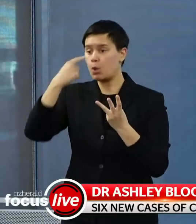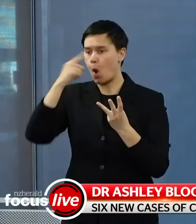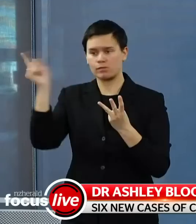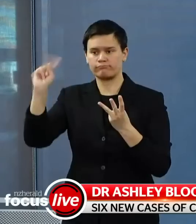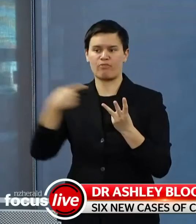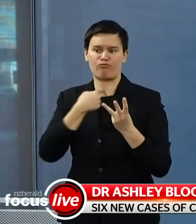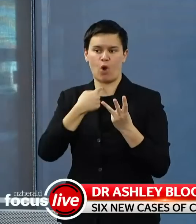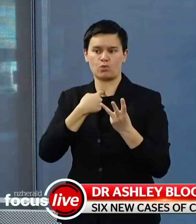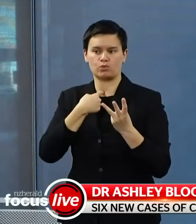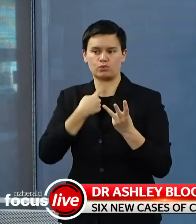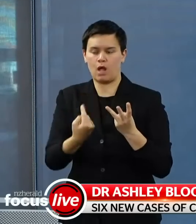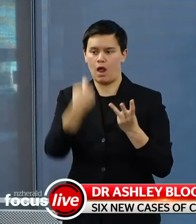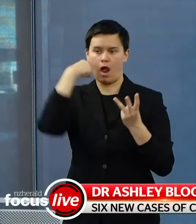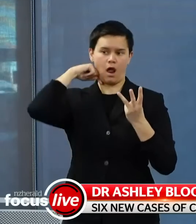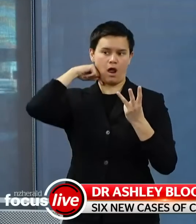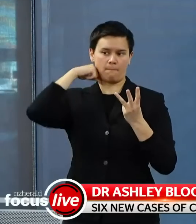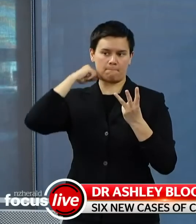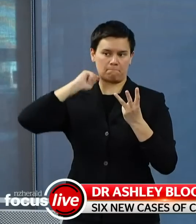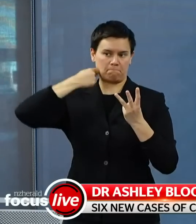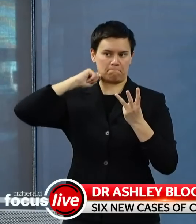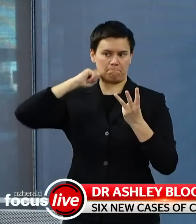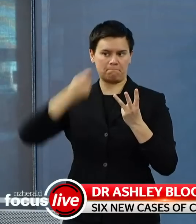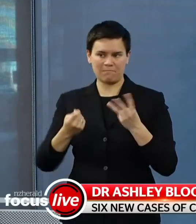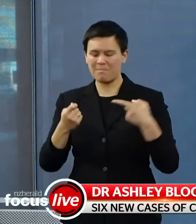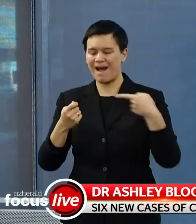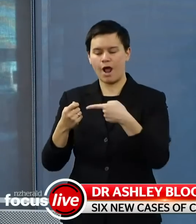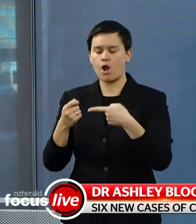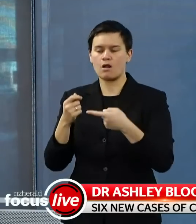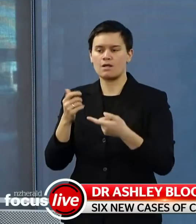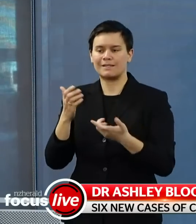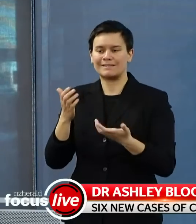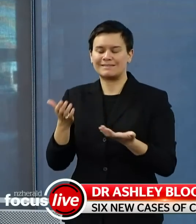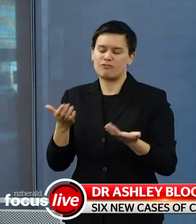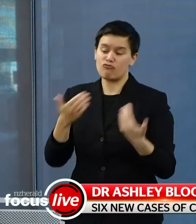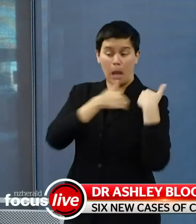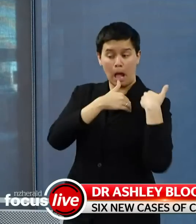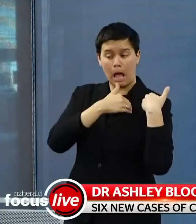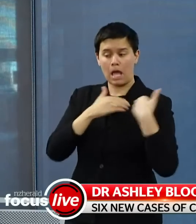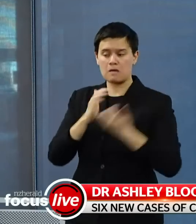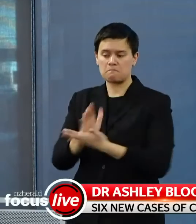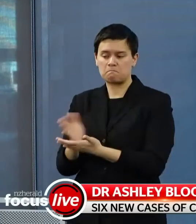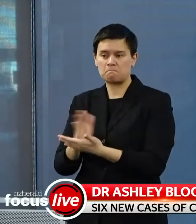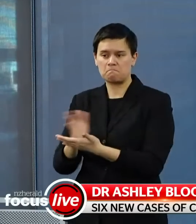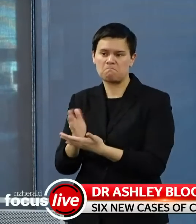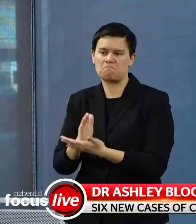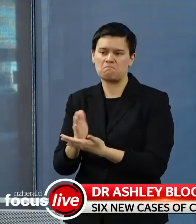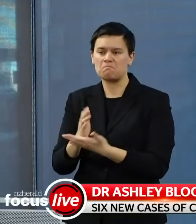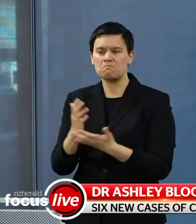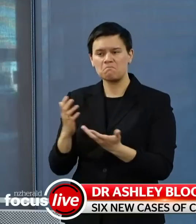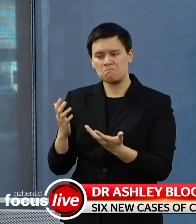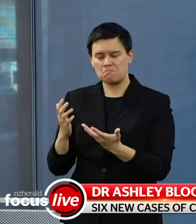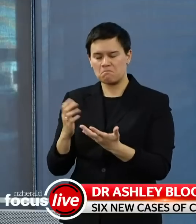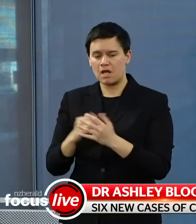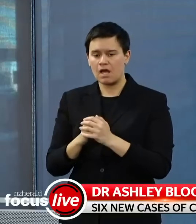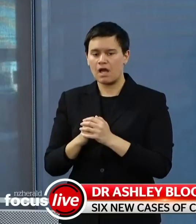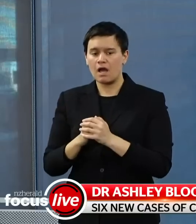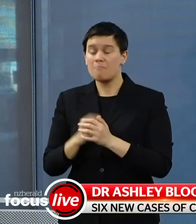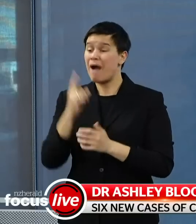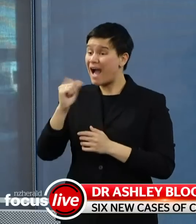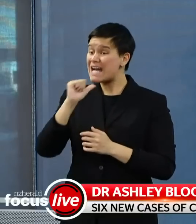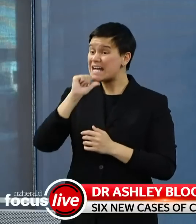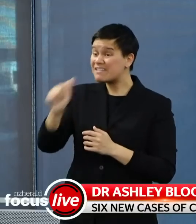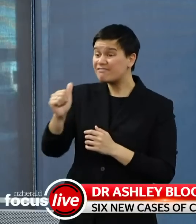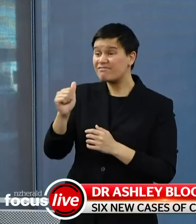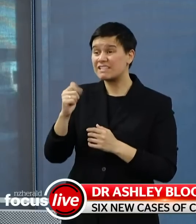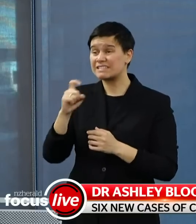I think it will be particularly useful for staff in managed isolation and at the border who have to be tested regularly, like weekly.